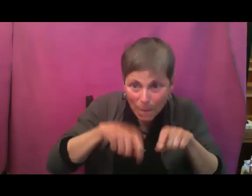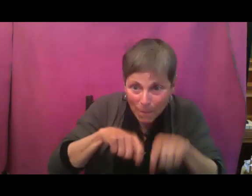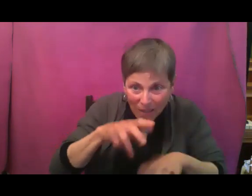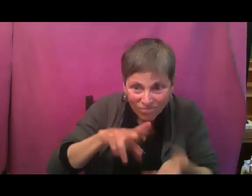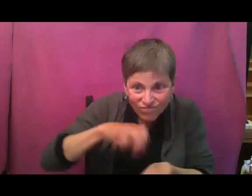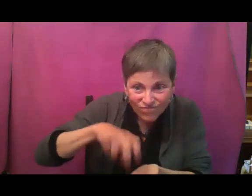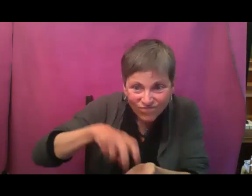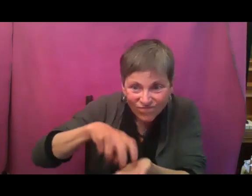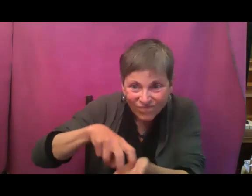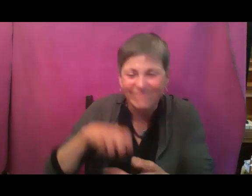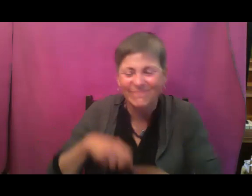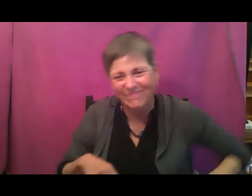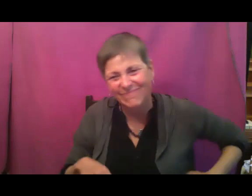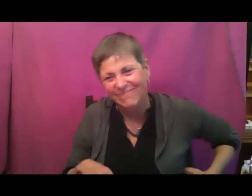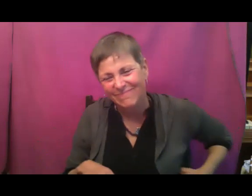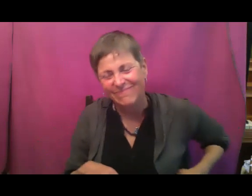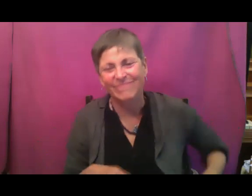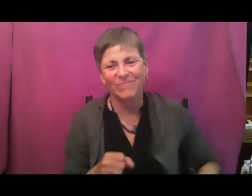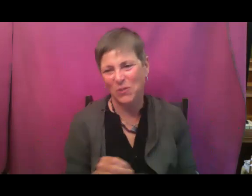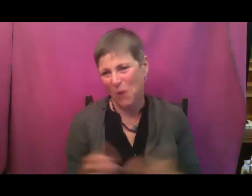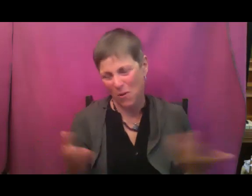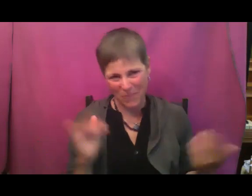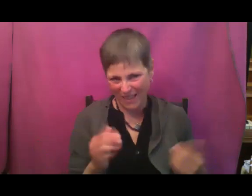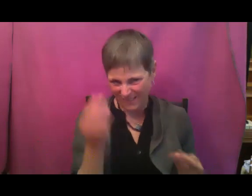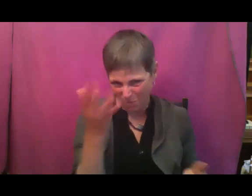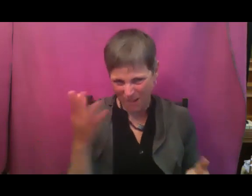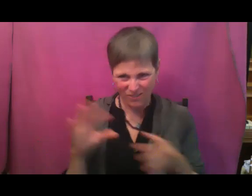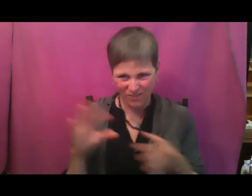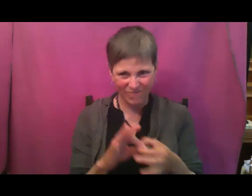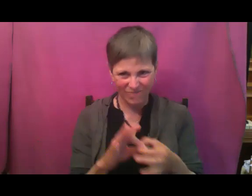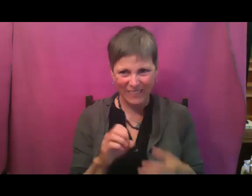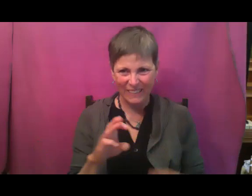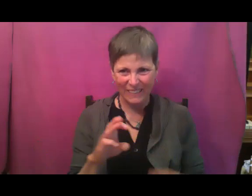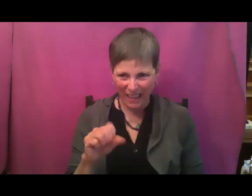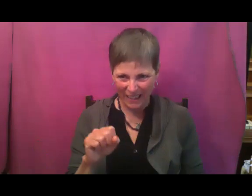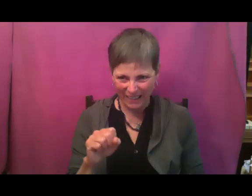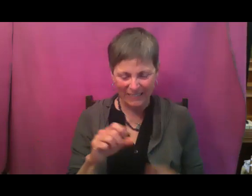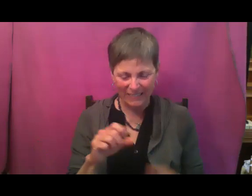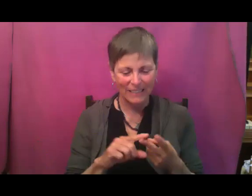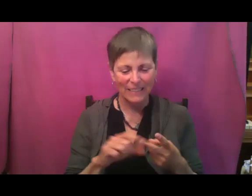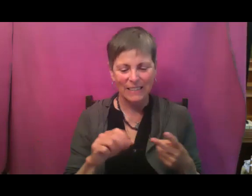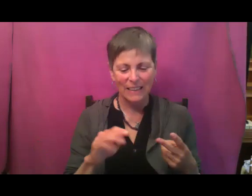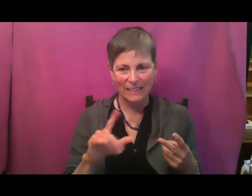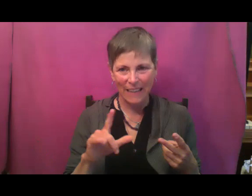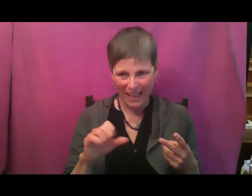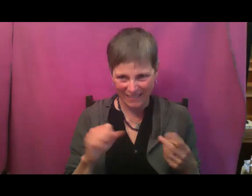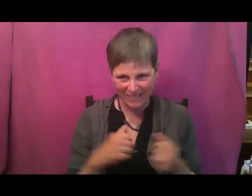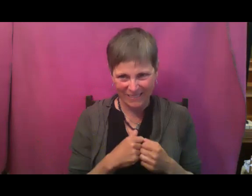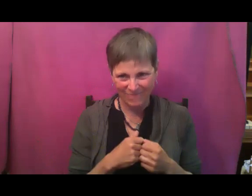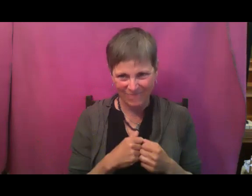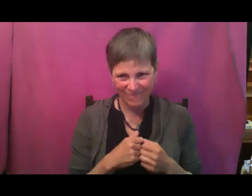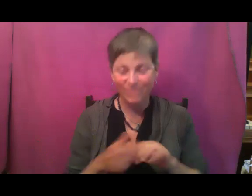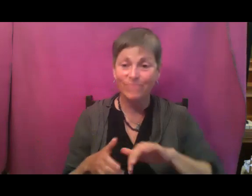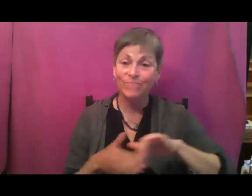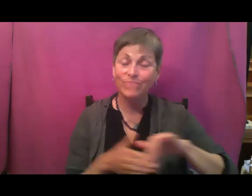just a few thoughts on slugs and snails in our gardens. So much more to share. And now let's talk about